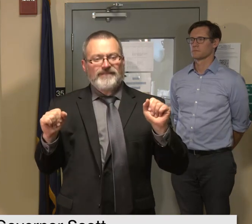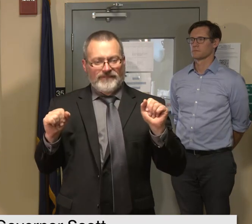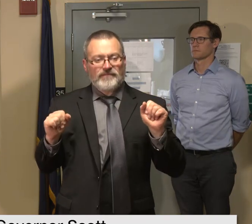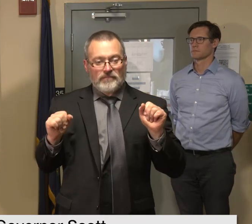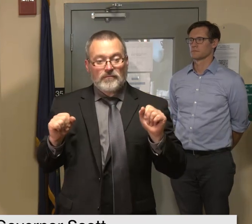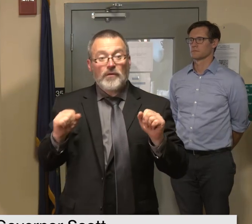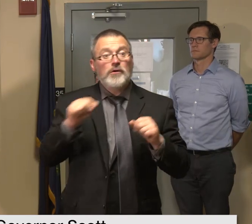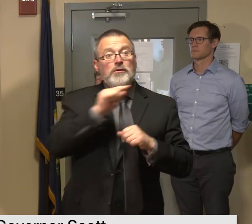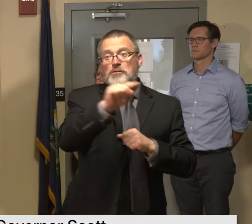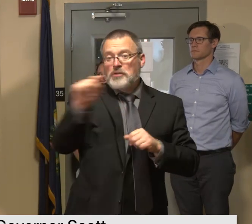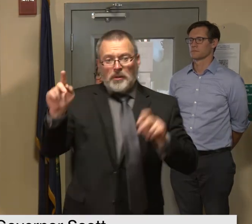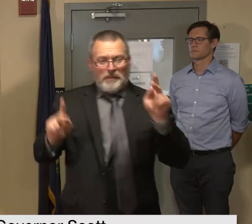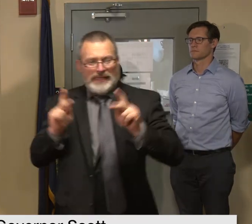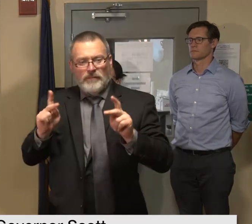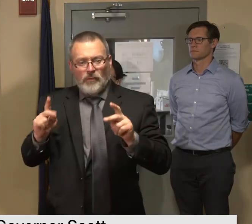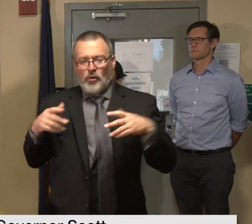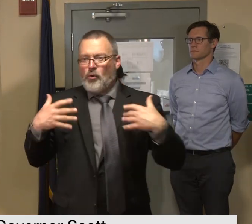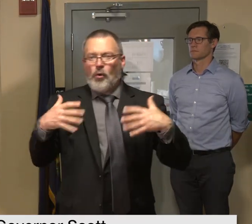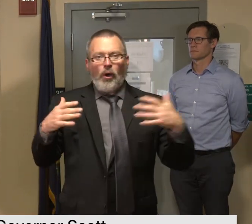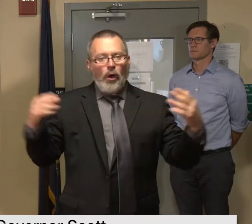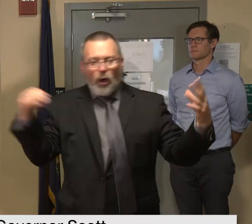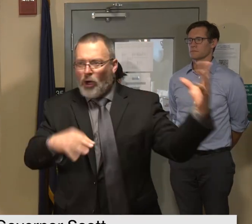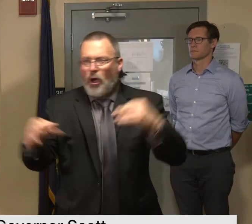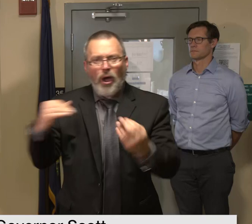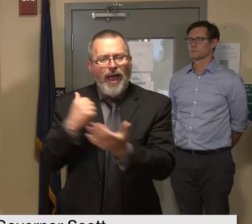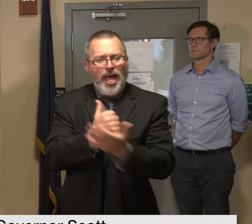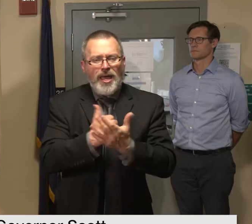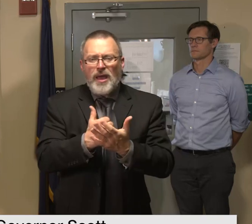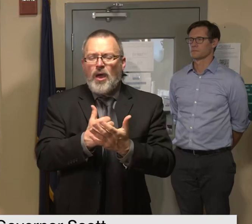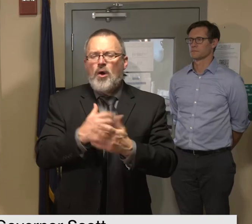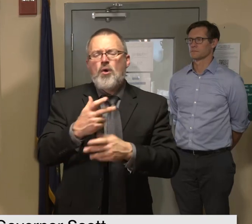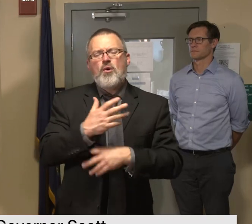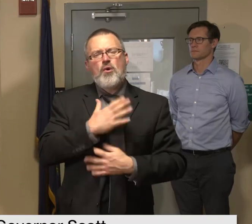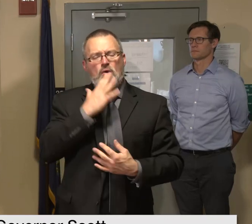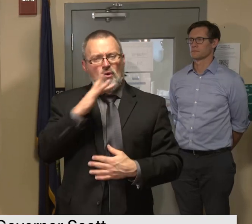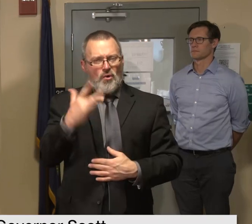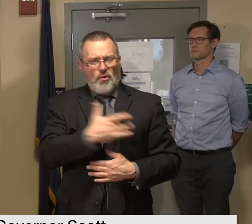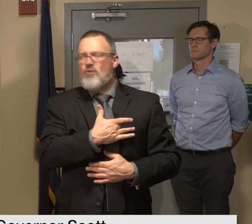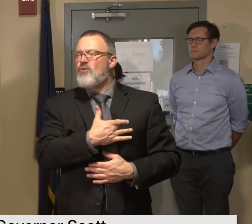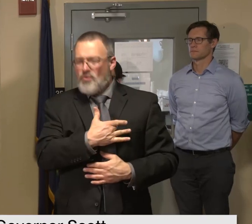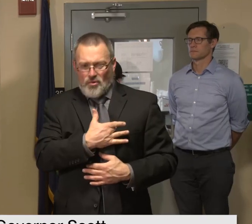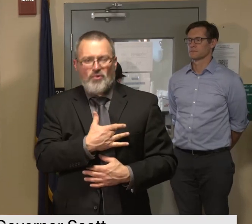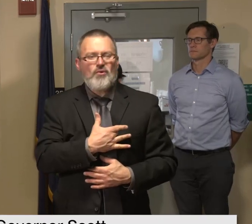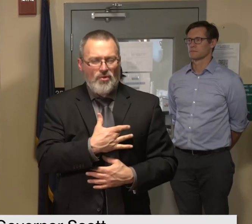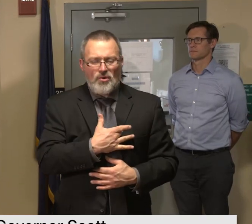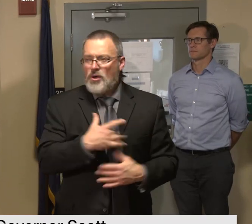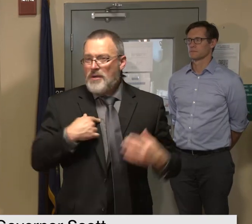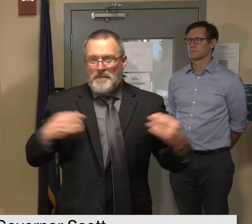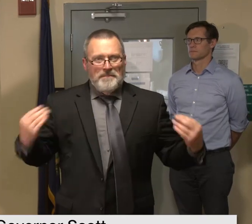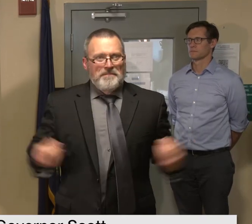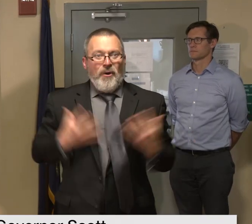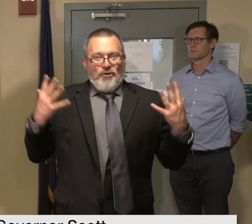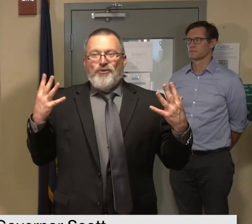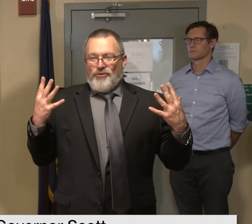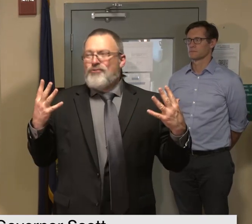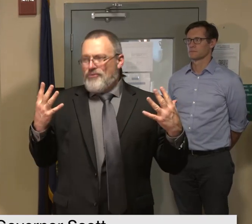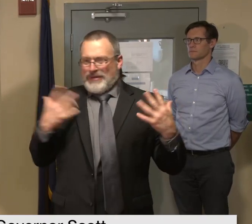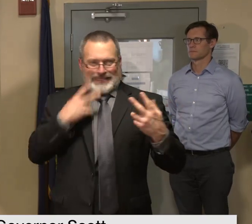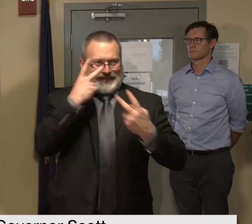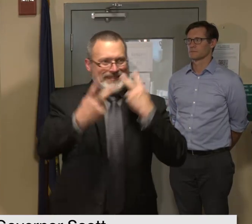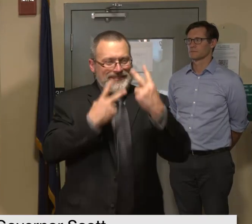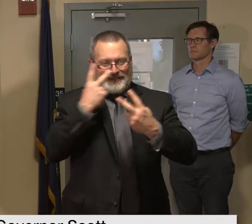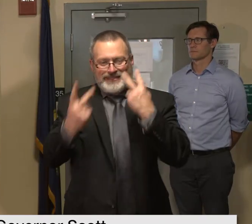your willingness to help and take care of one another the never ceases to inspire me in difficult times